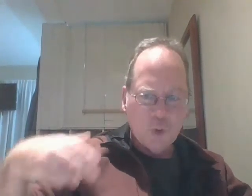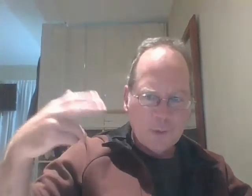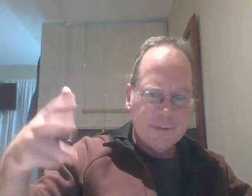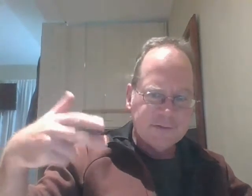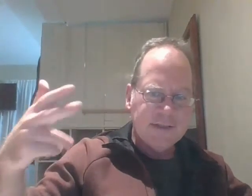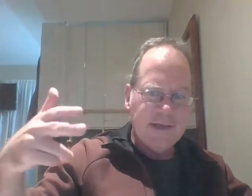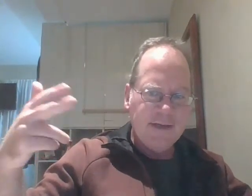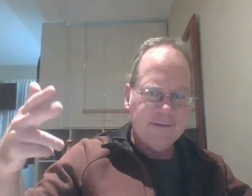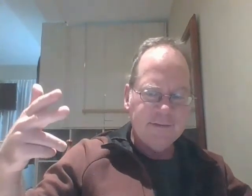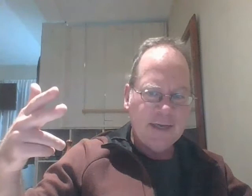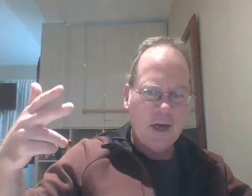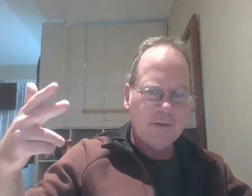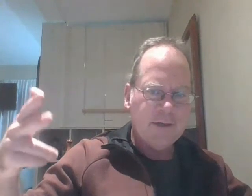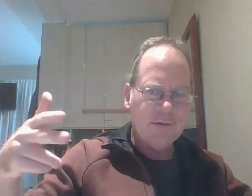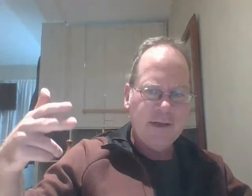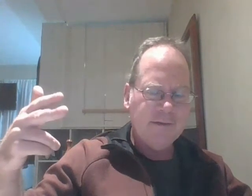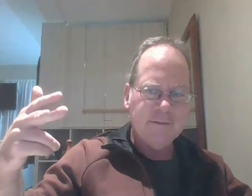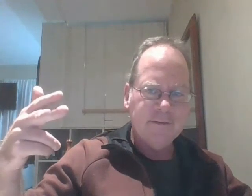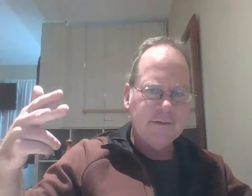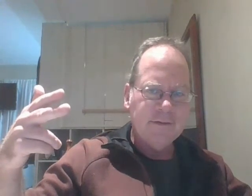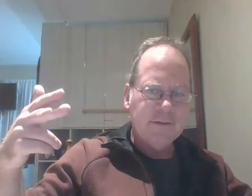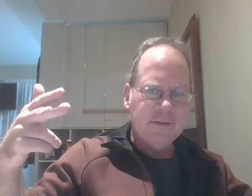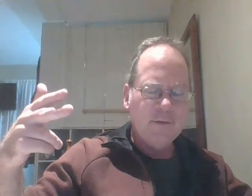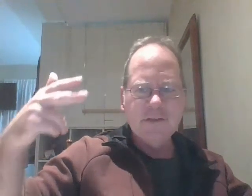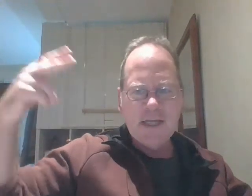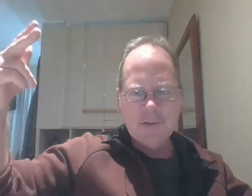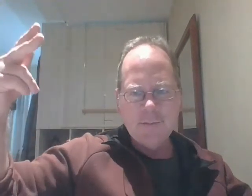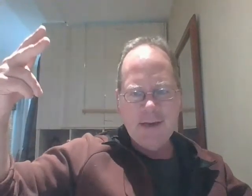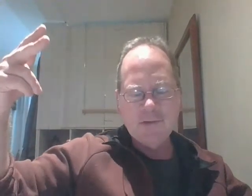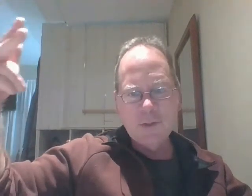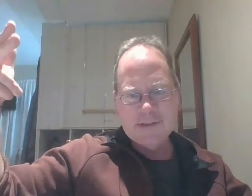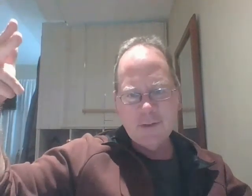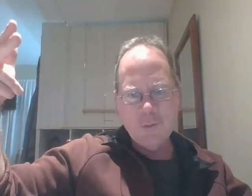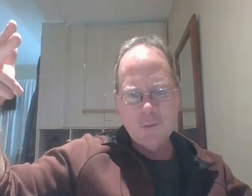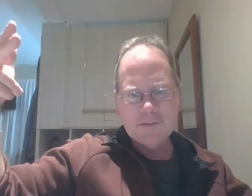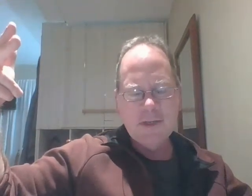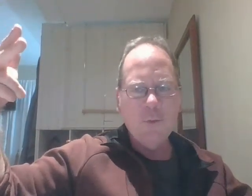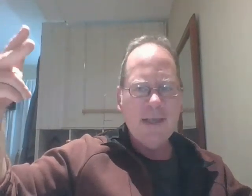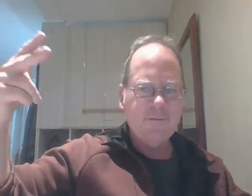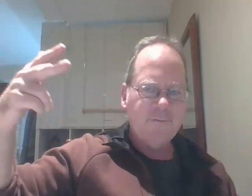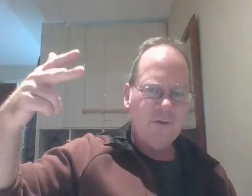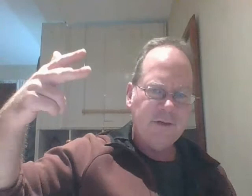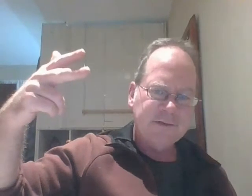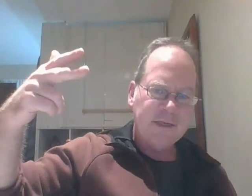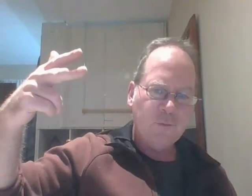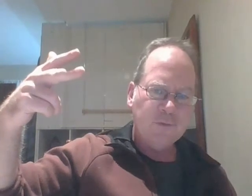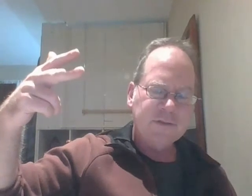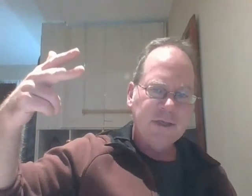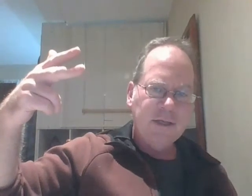and more people see that dichotomy or that you know the establishment has one set of rules and we have to follow another set of rules that